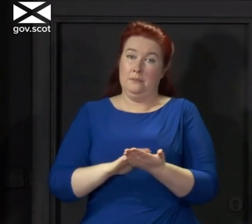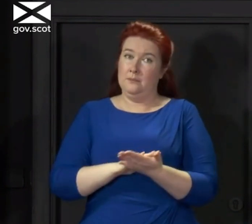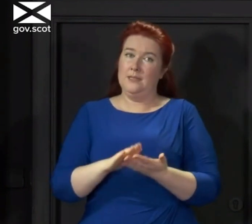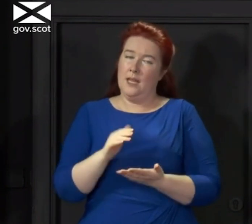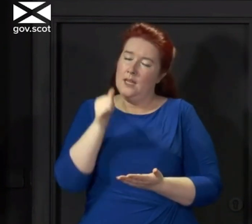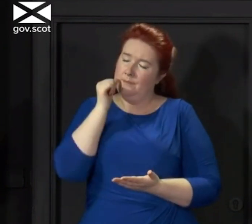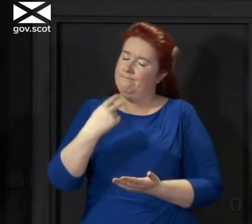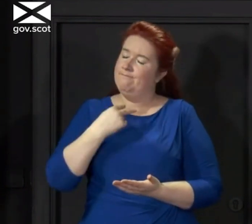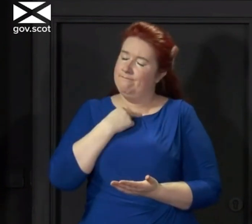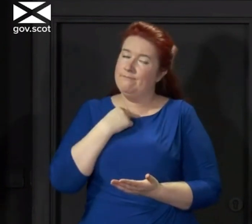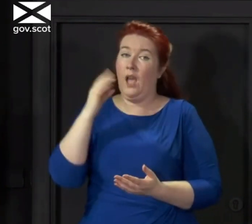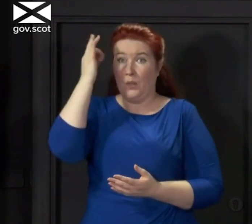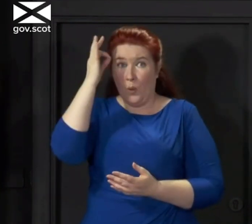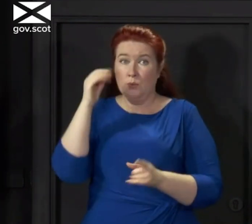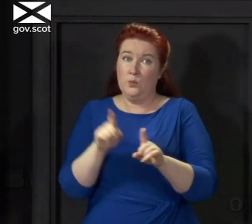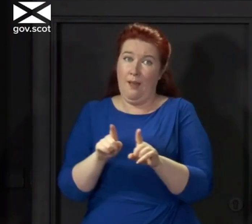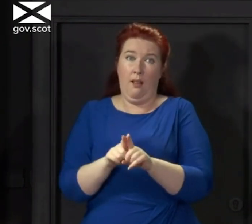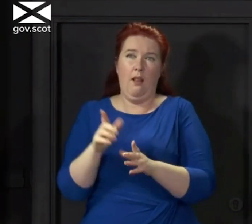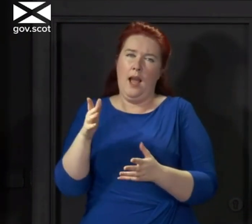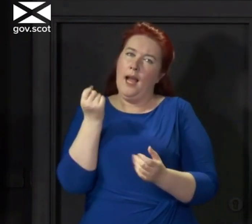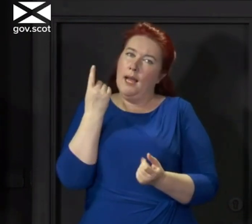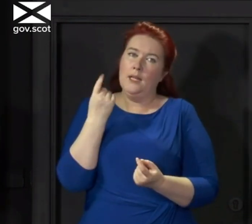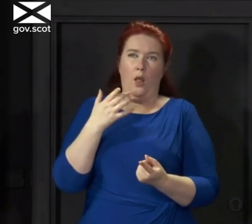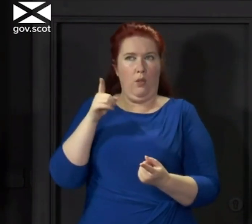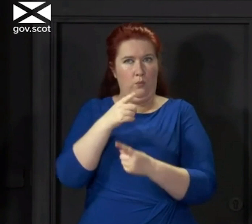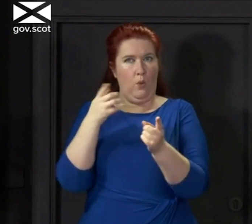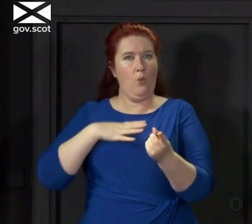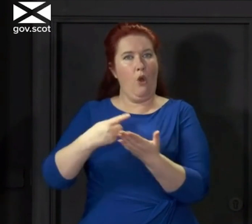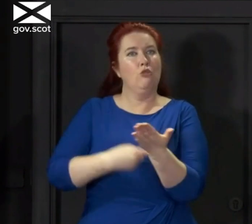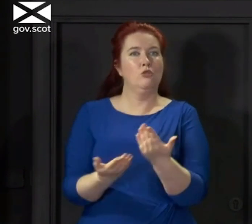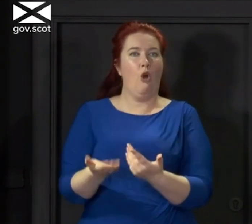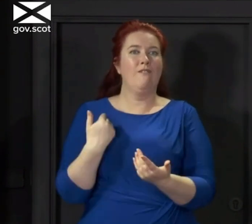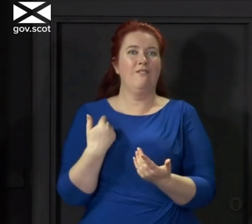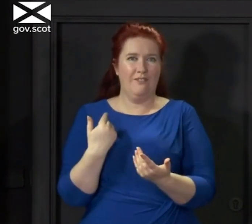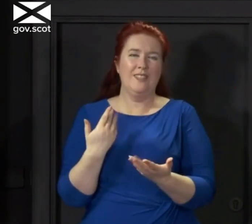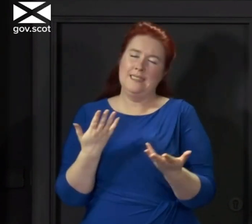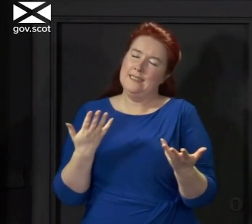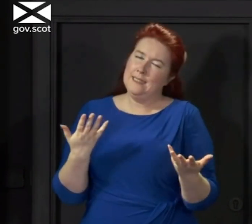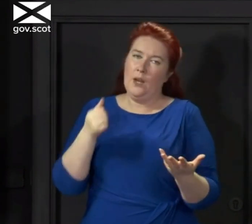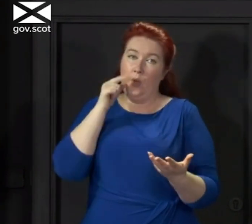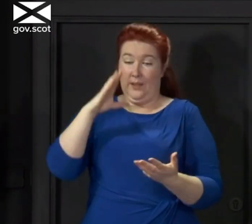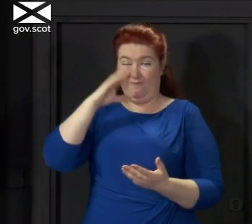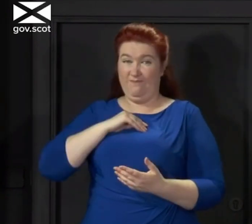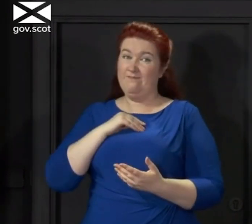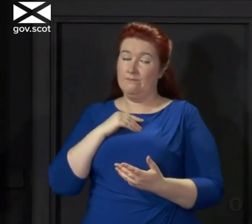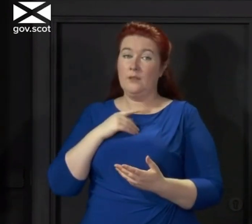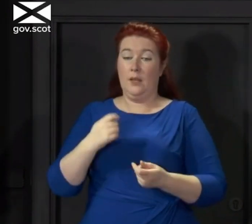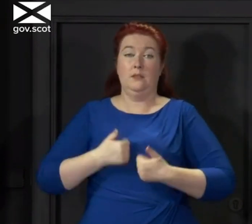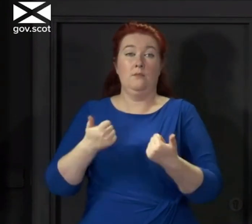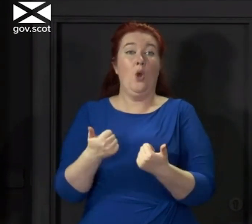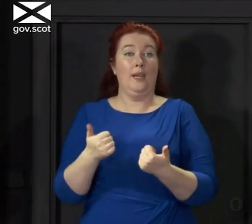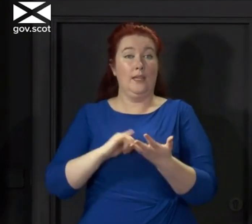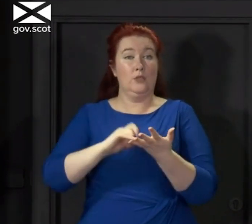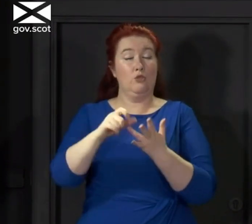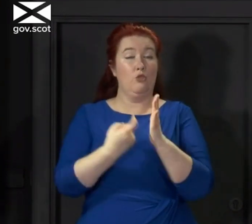particular, for understandable reasons, is keen to see restrictions lifted, a view they expressed at a SCORE meeting that I chaired earlier this morning.